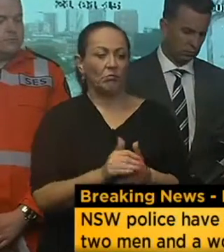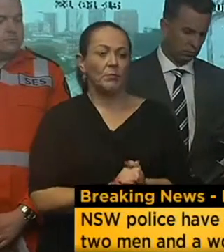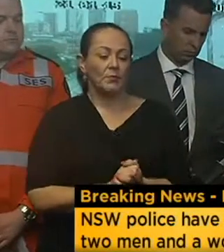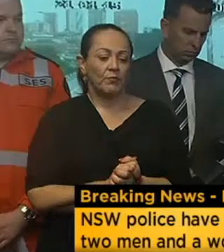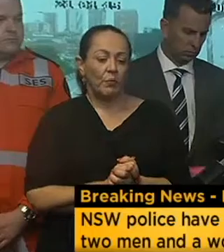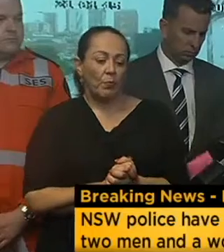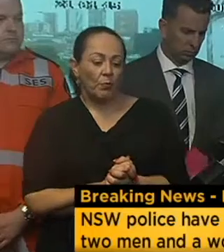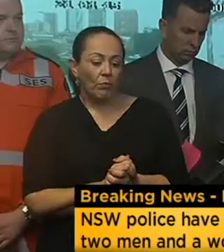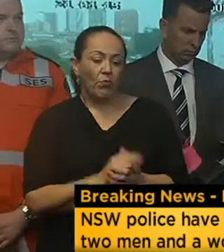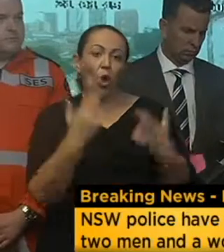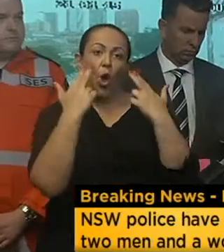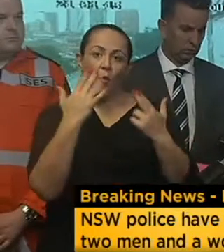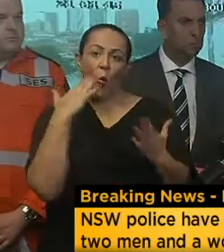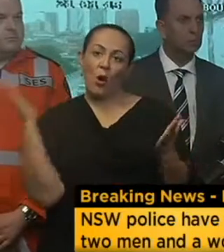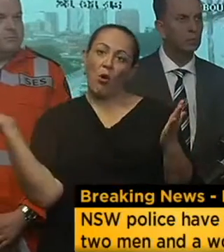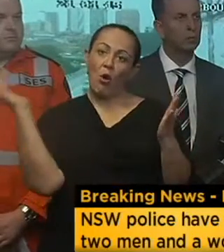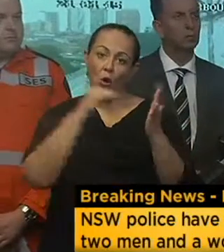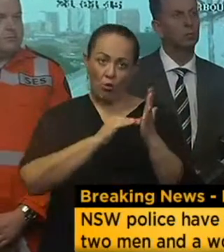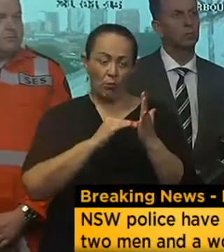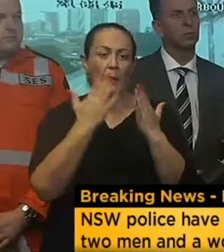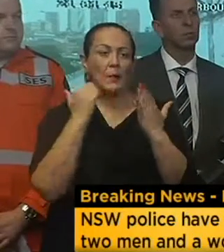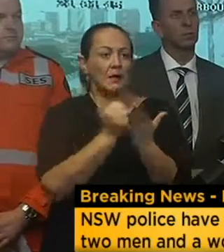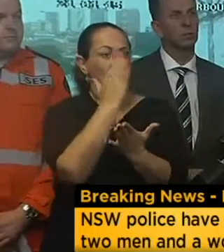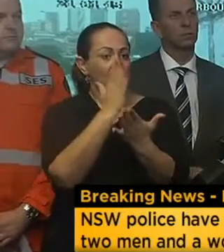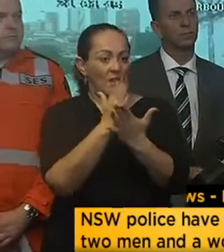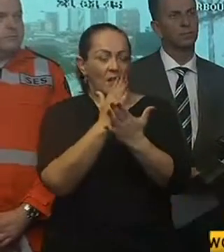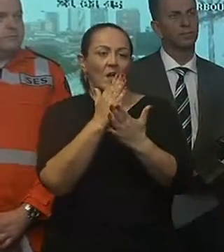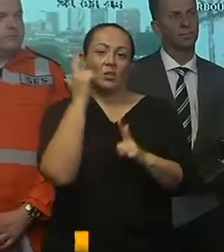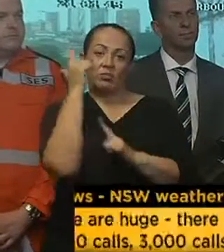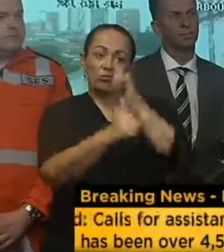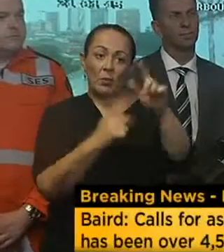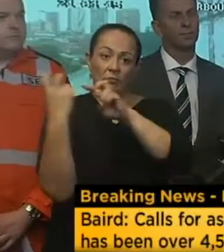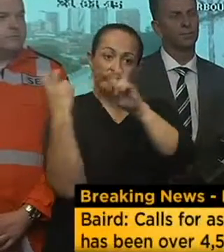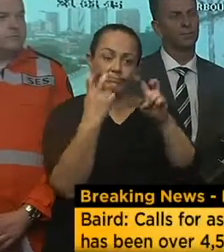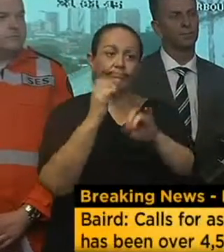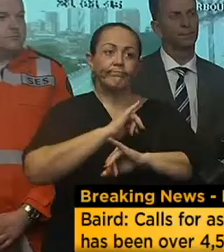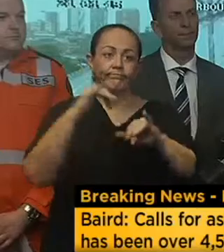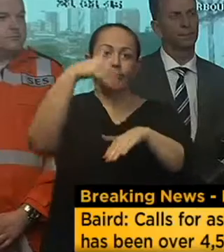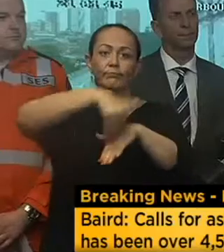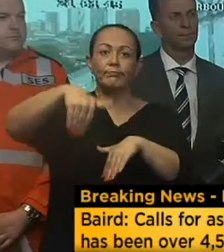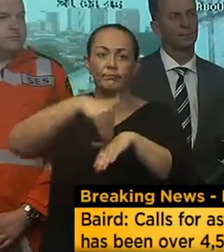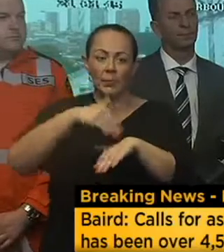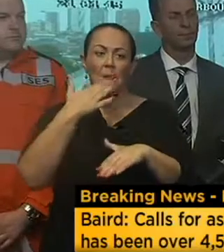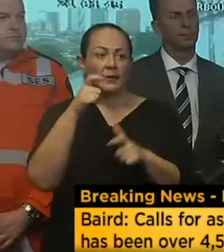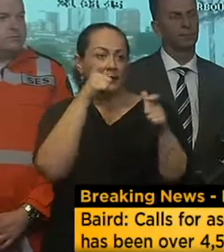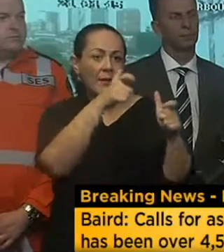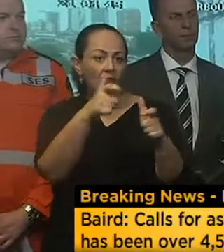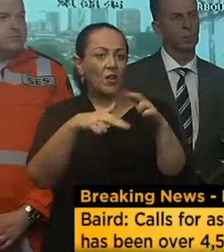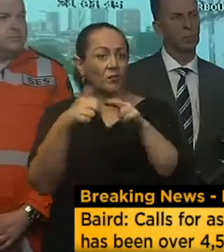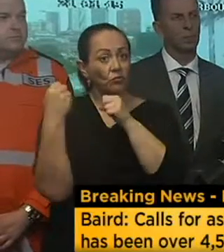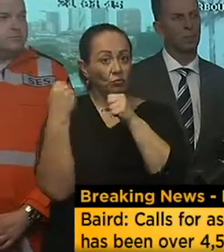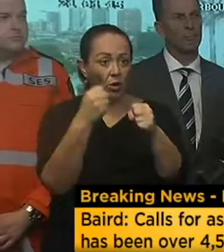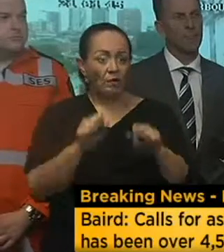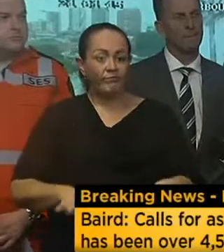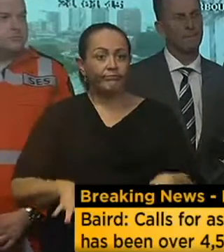that journey obviously patience in terms of public transport and at the same time careful if there is floods or